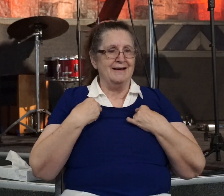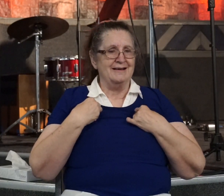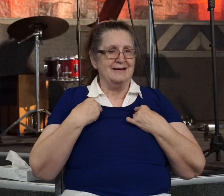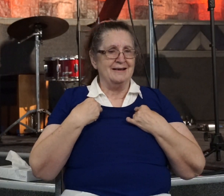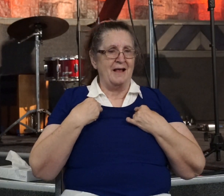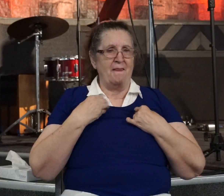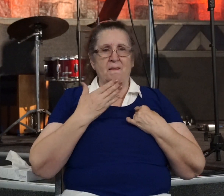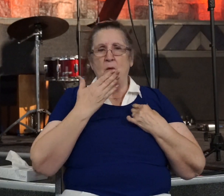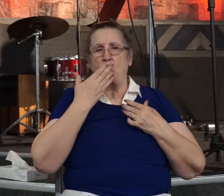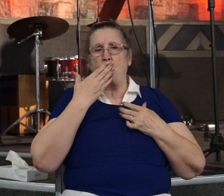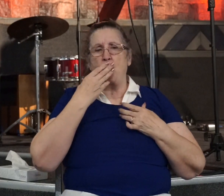sinners.